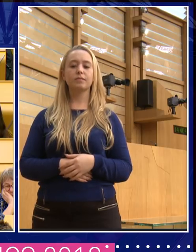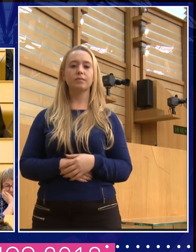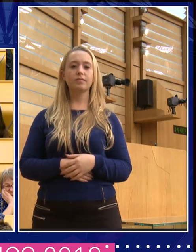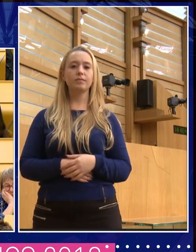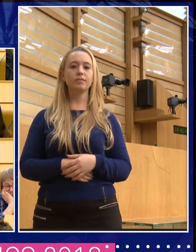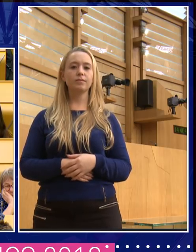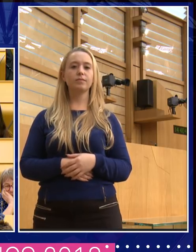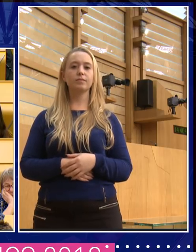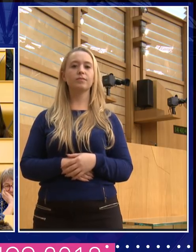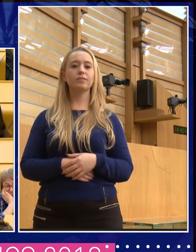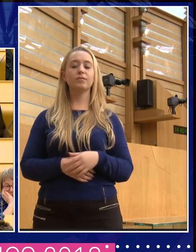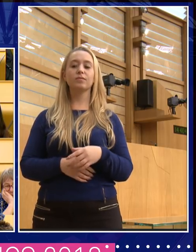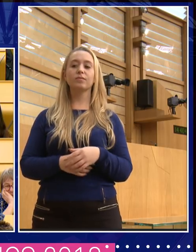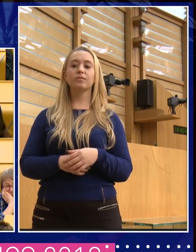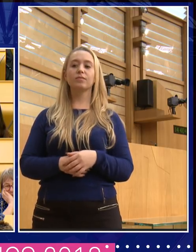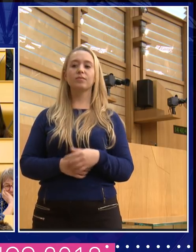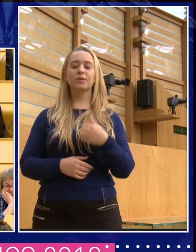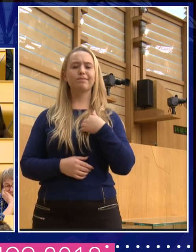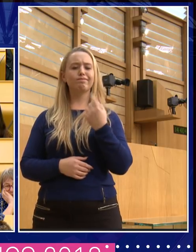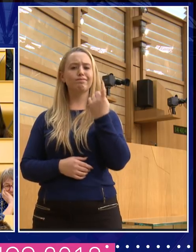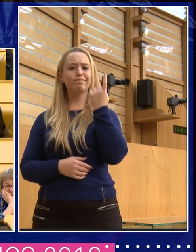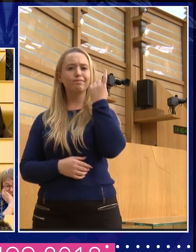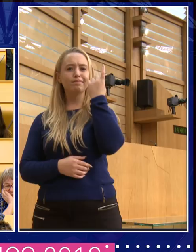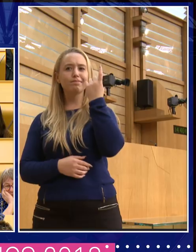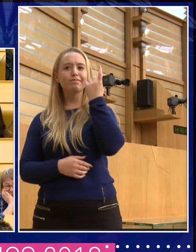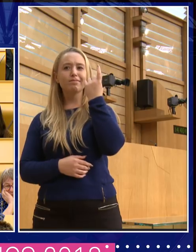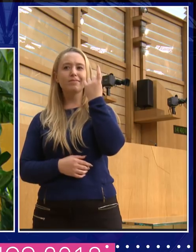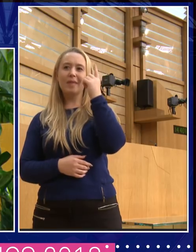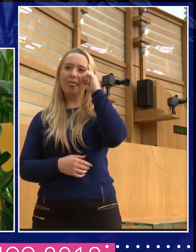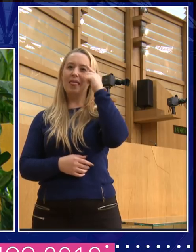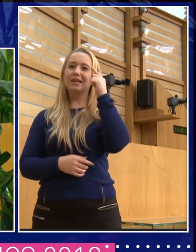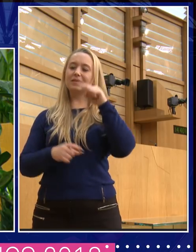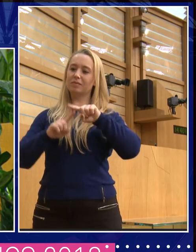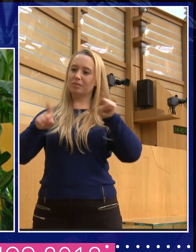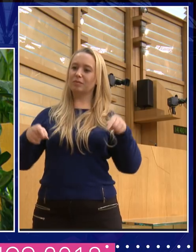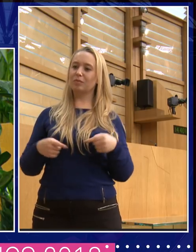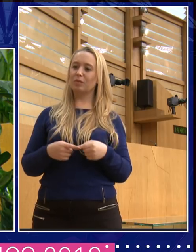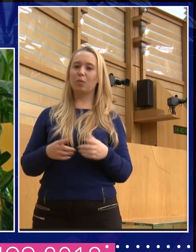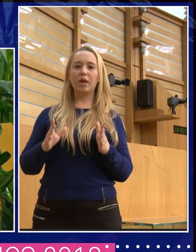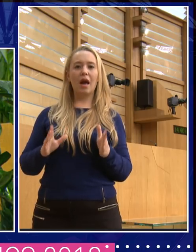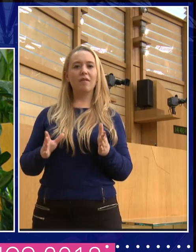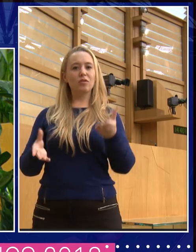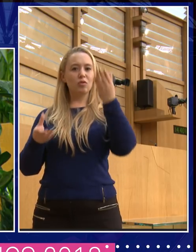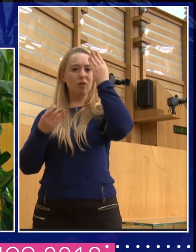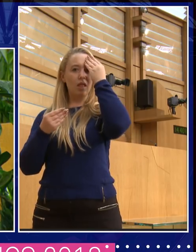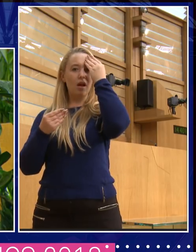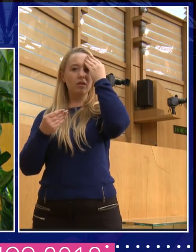And I think somehow one has, we have to learn to hear women's voices